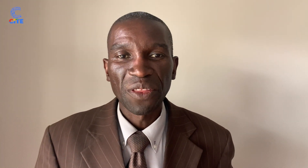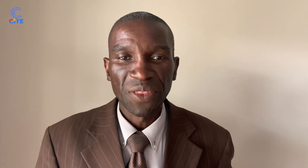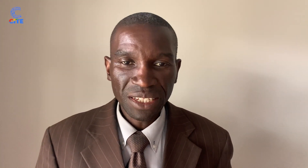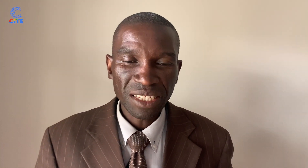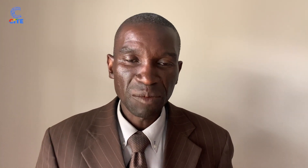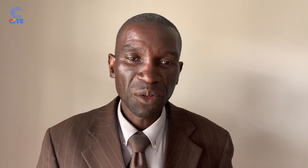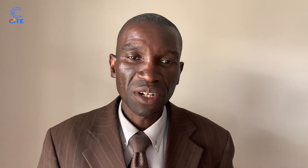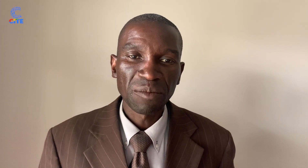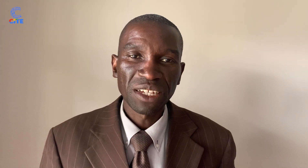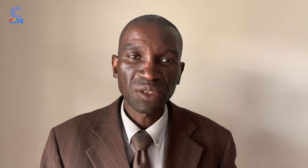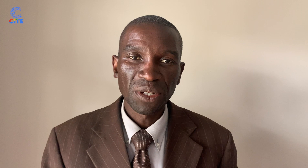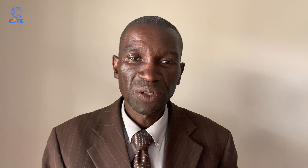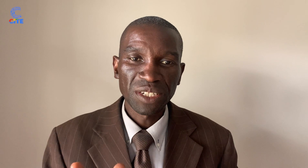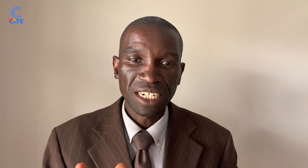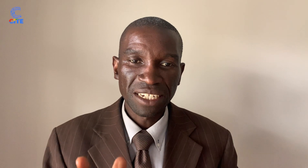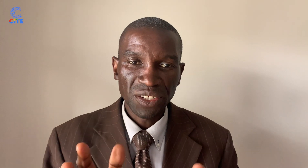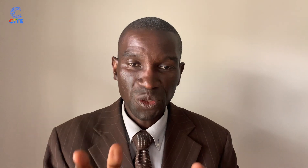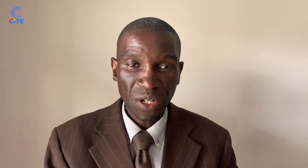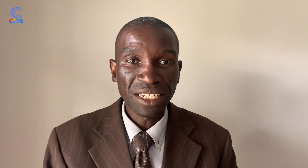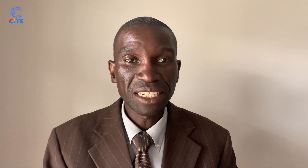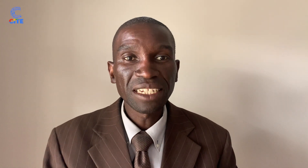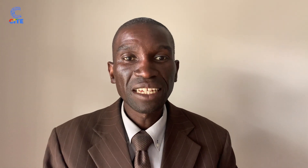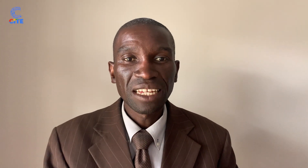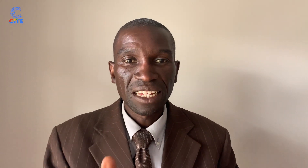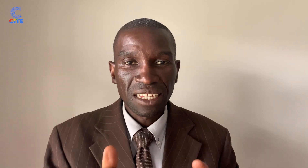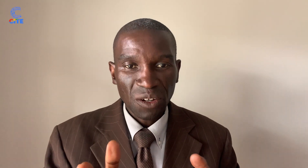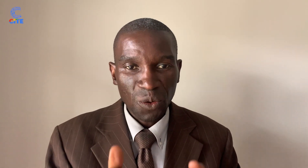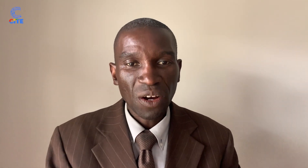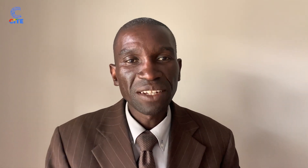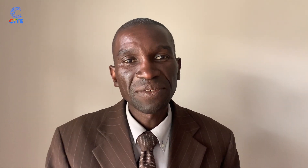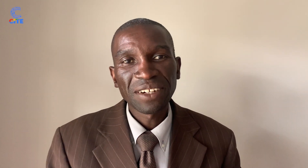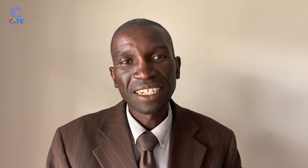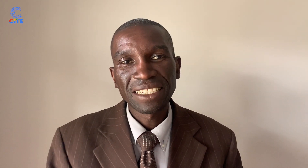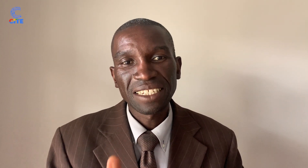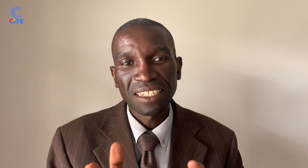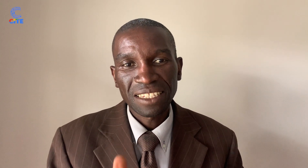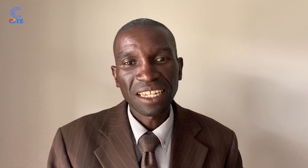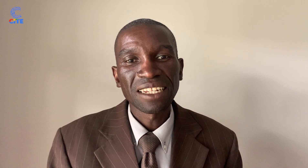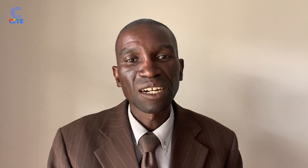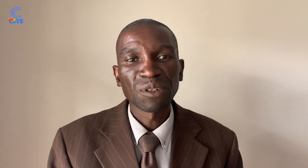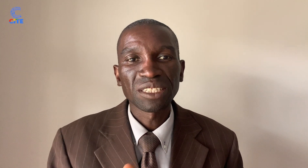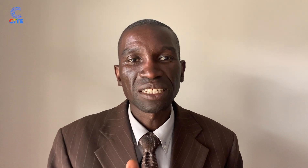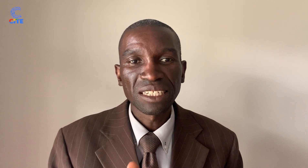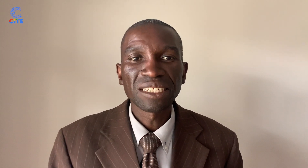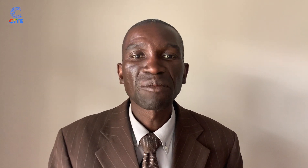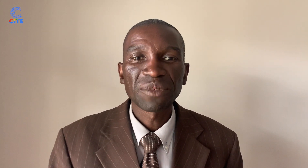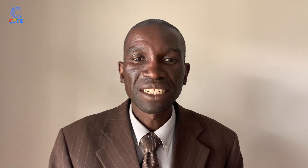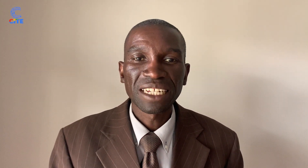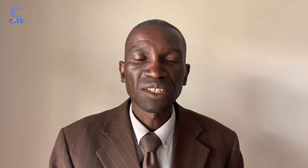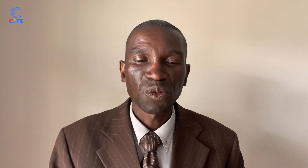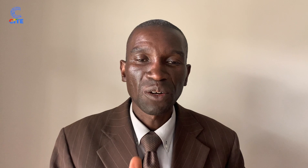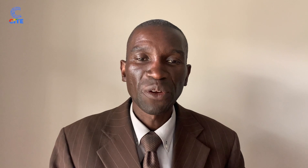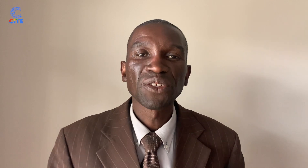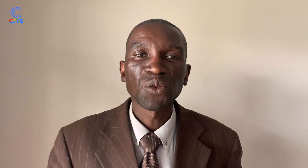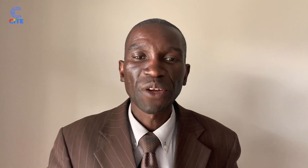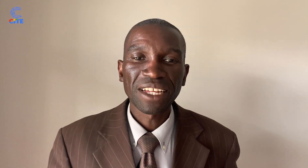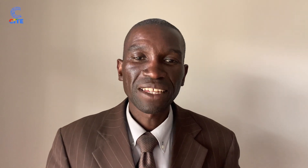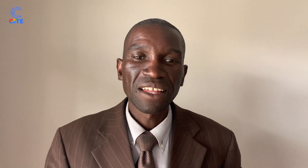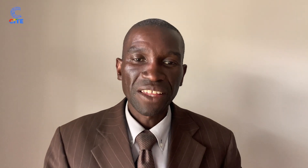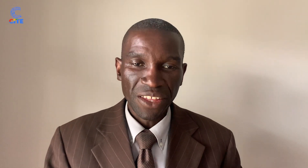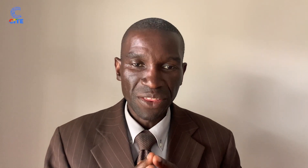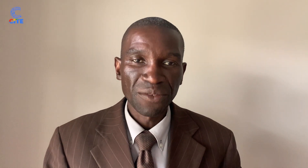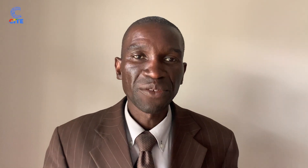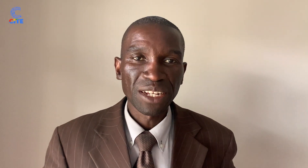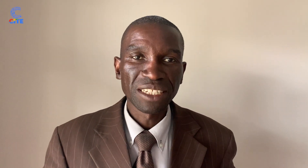Zimbabwe. This is the program that's going to train 20 qualified sign language interpreters who are going to